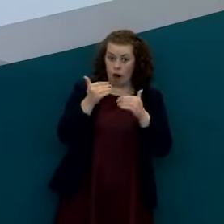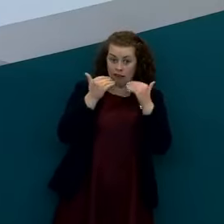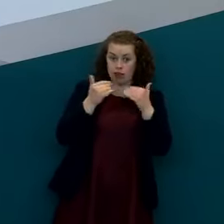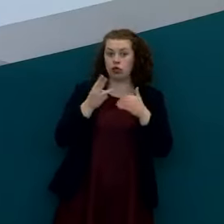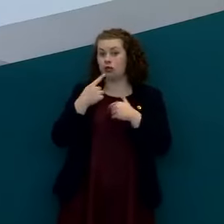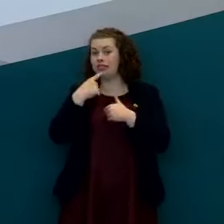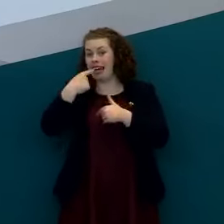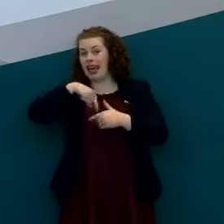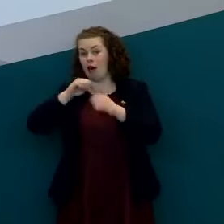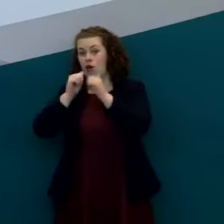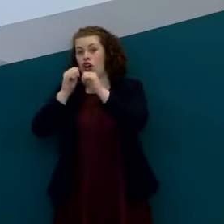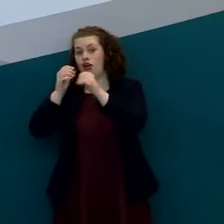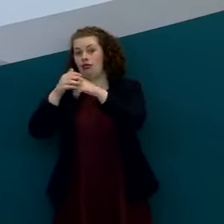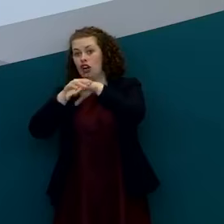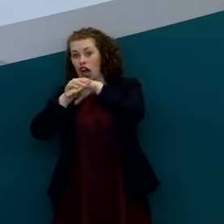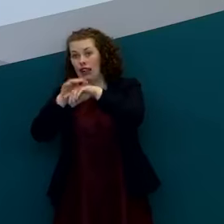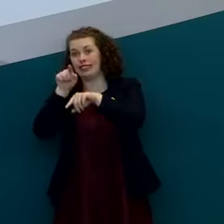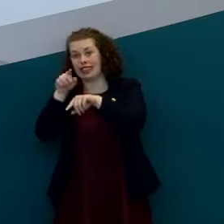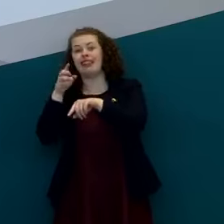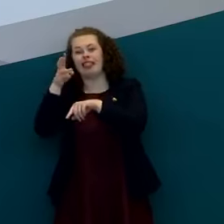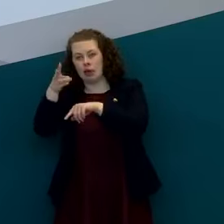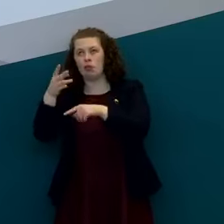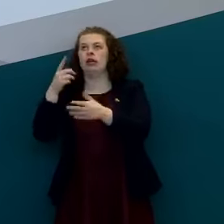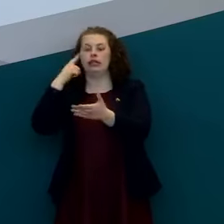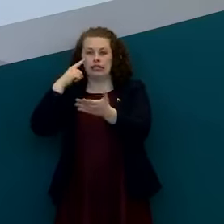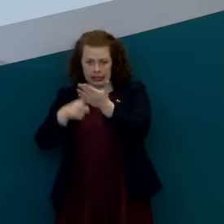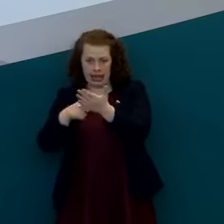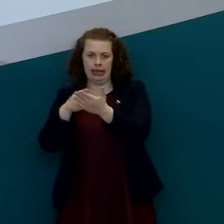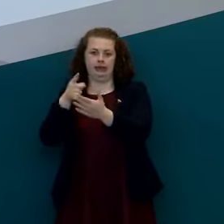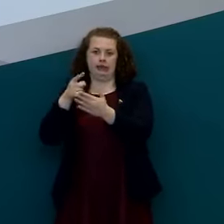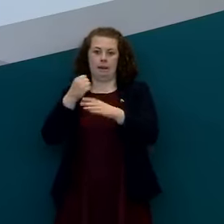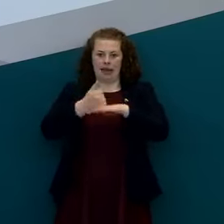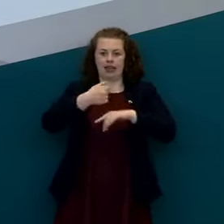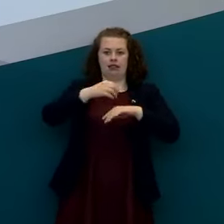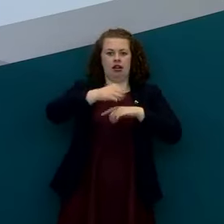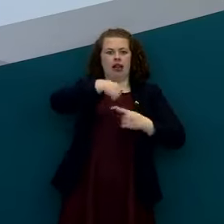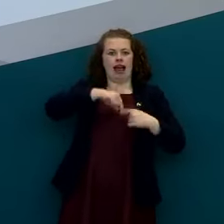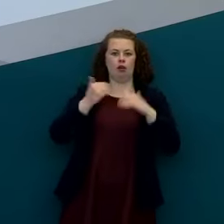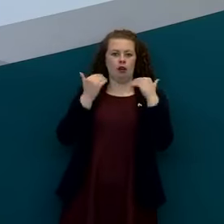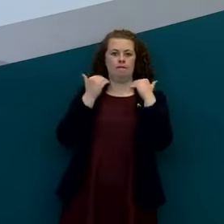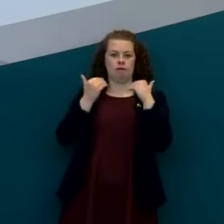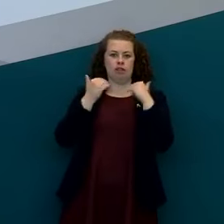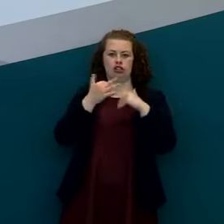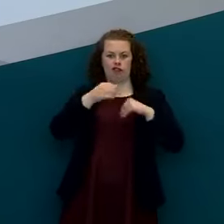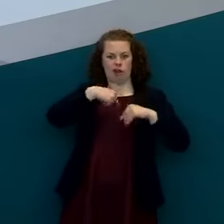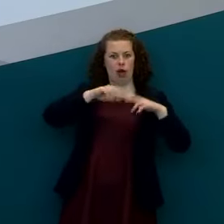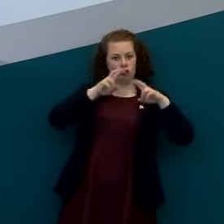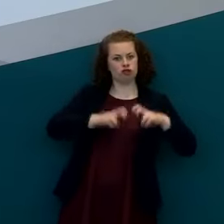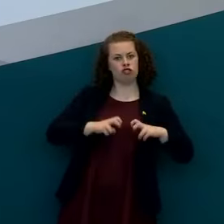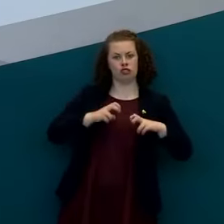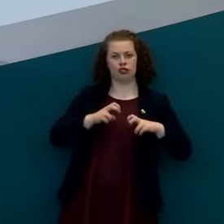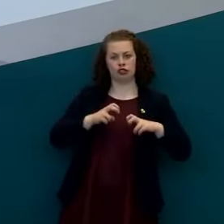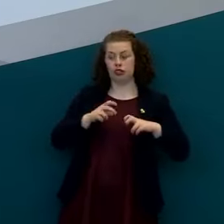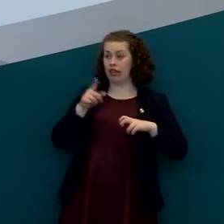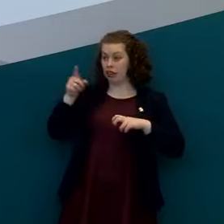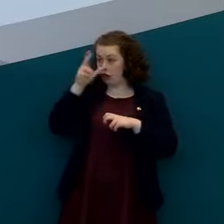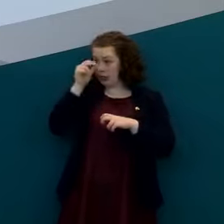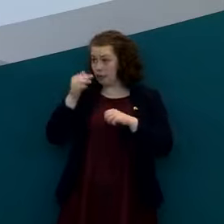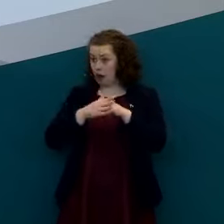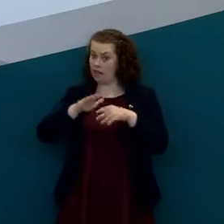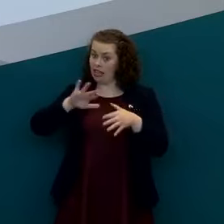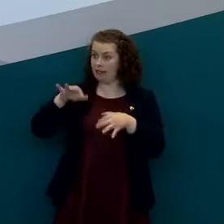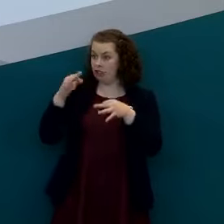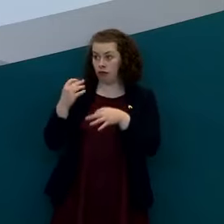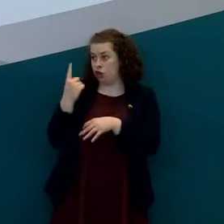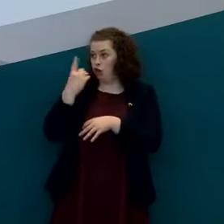-government basis and that will help them to inform the decisions that they may have to take in respect of their individual sectors and the example that you're giving me here of the leaving searches